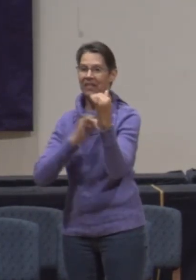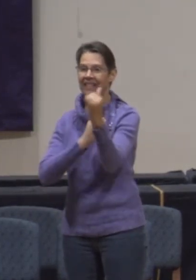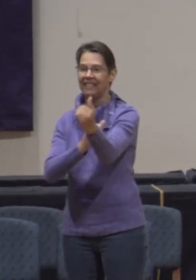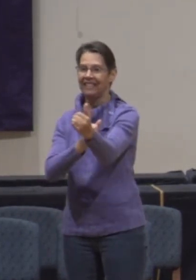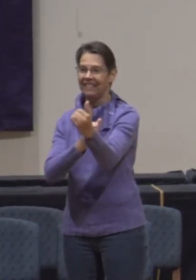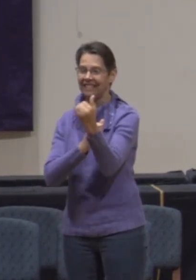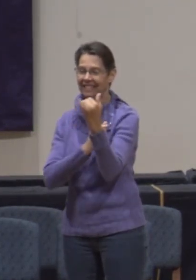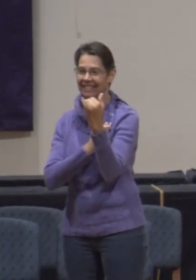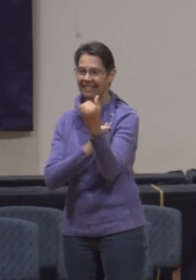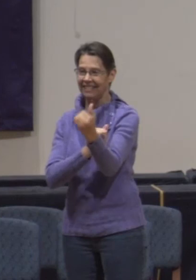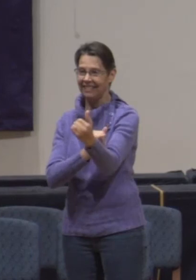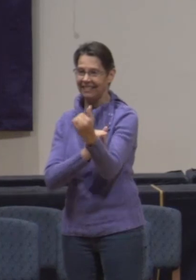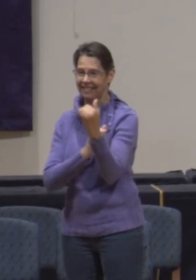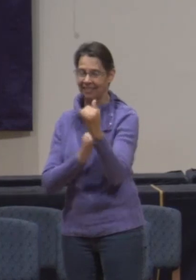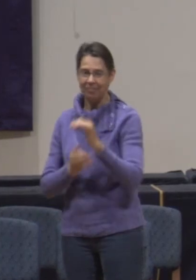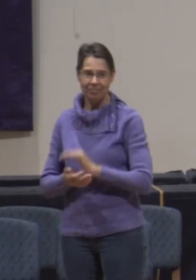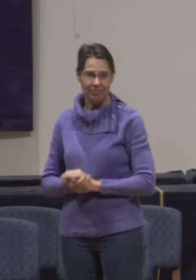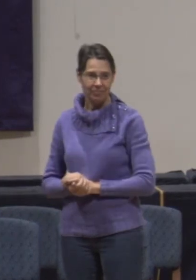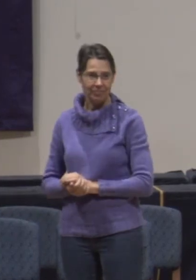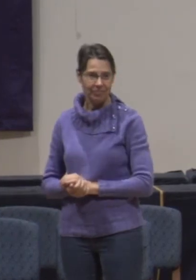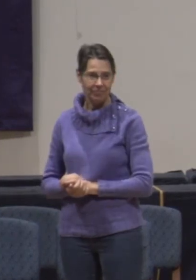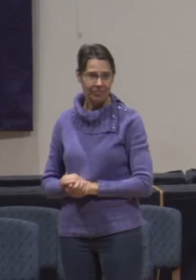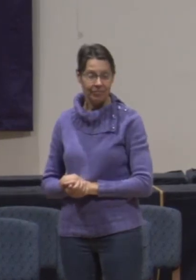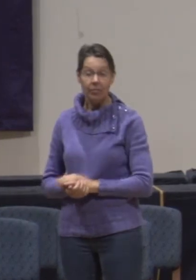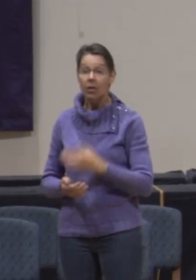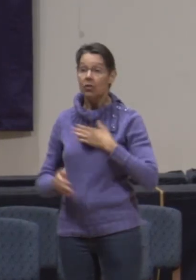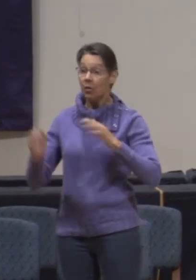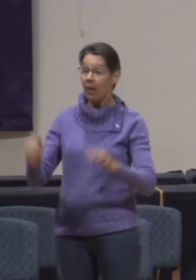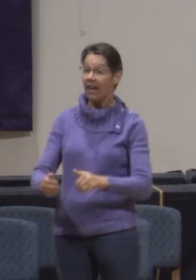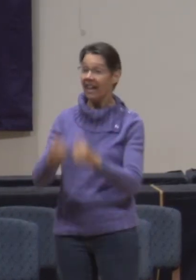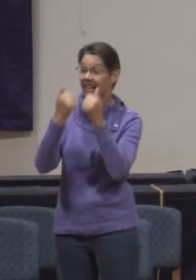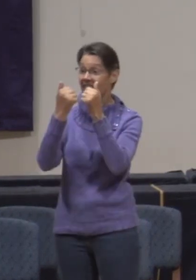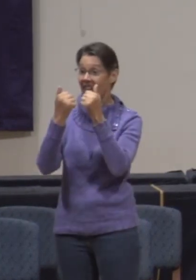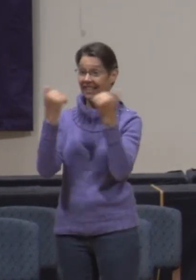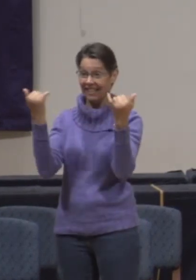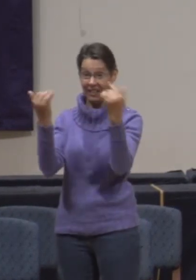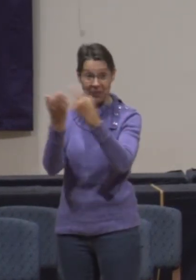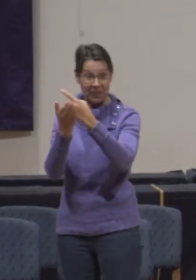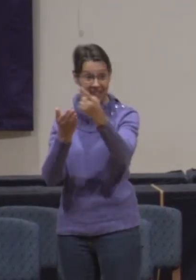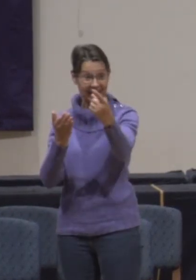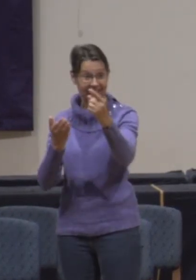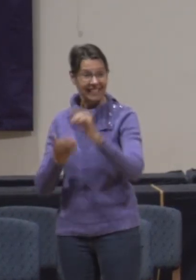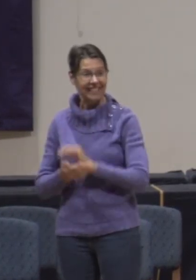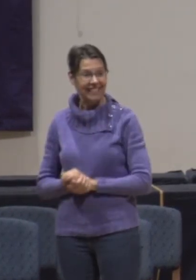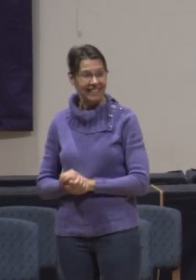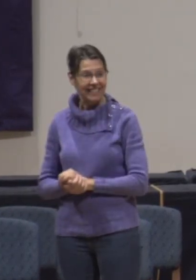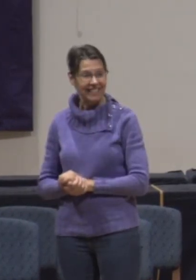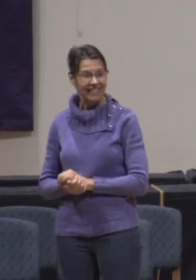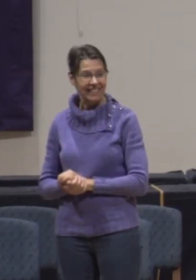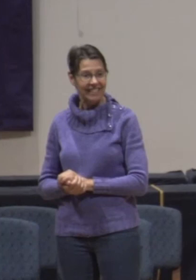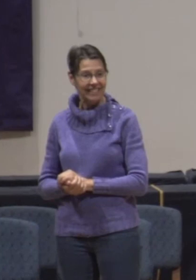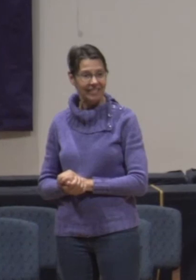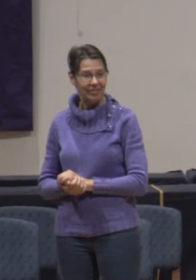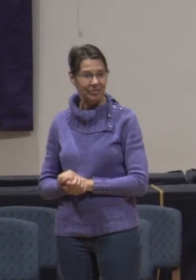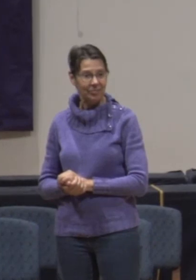we desire to have. So my challenge for this week is